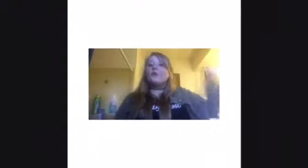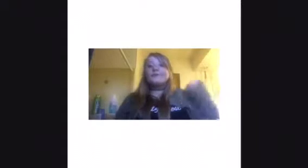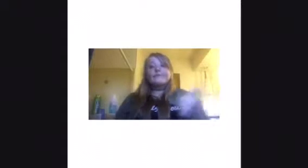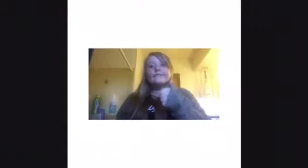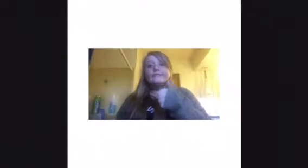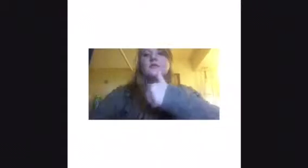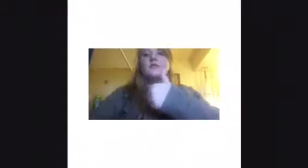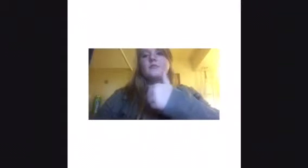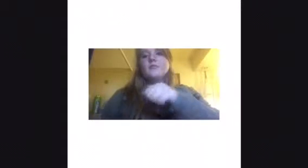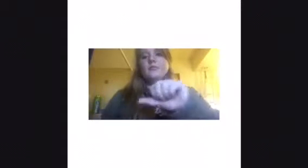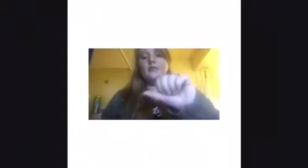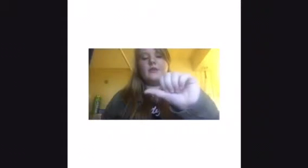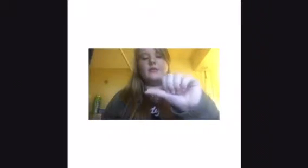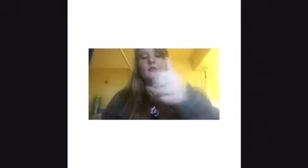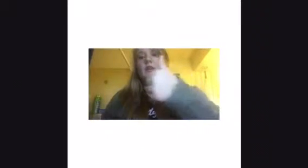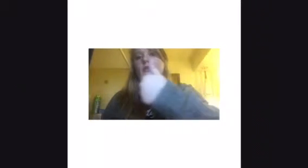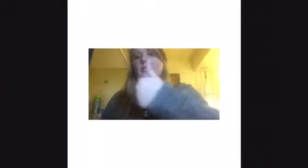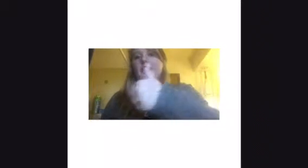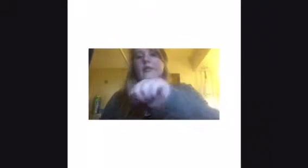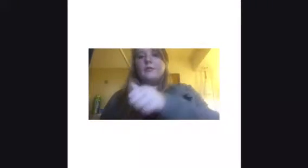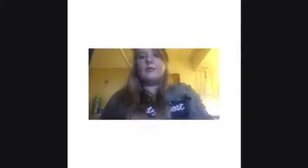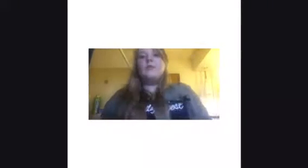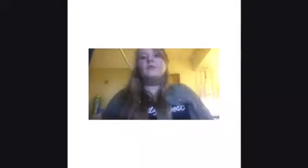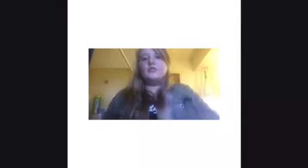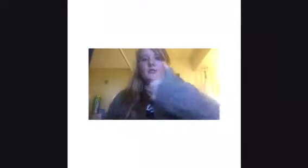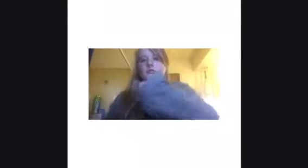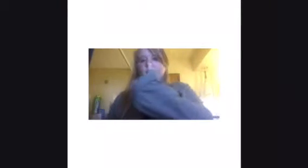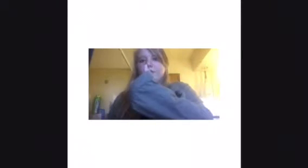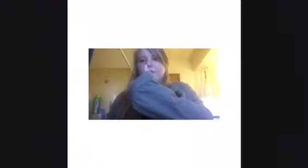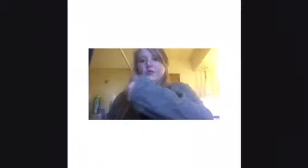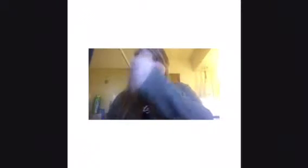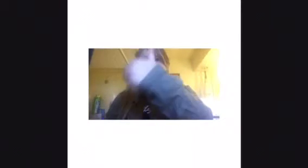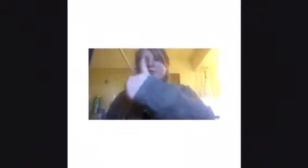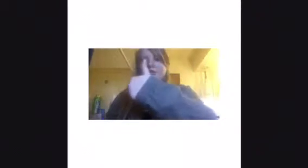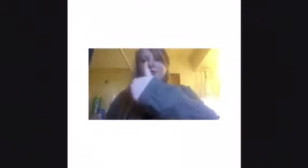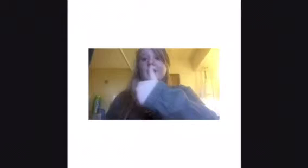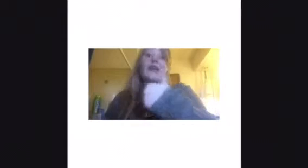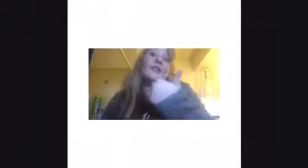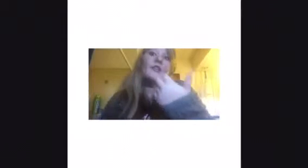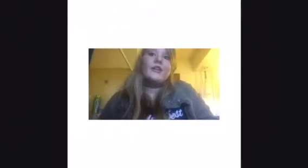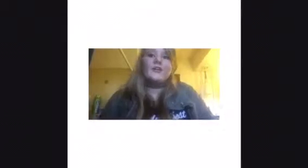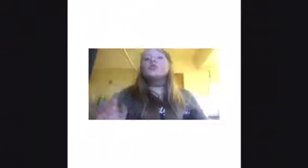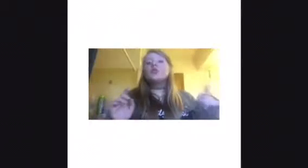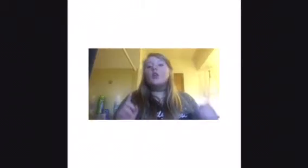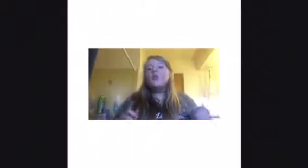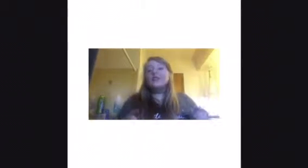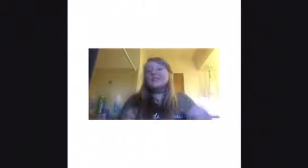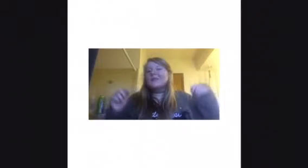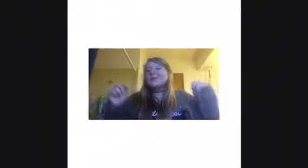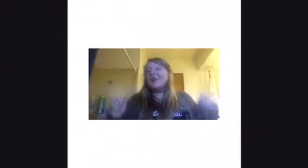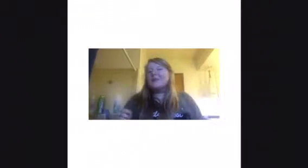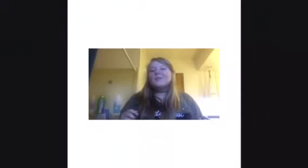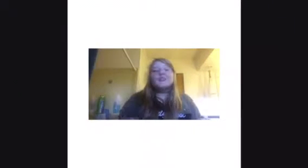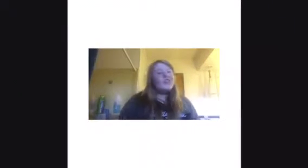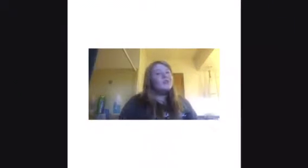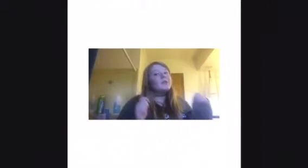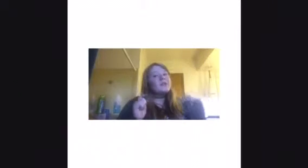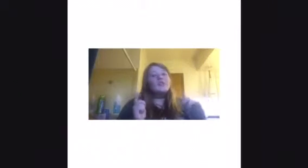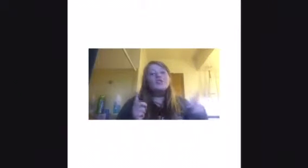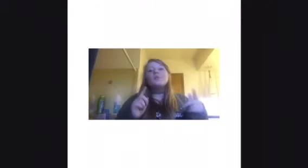that was me with my thumb up. was just, you couldn't, so yeah, there you go. Don't forget to subscribe to my channels, because I do